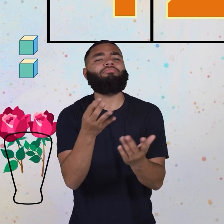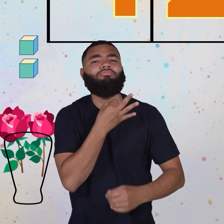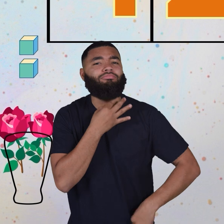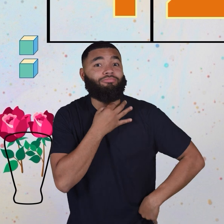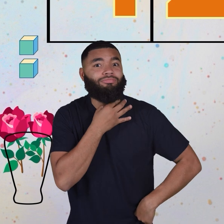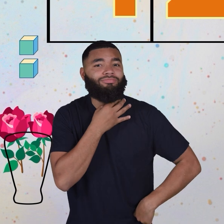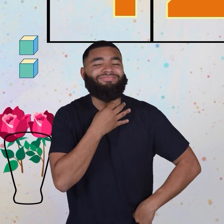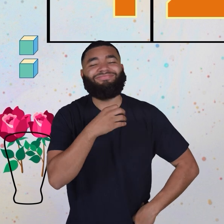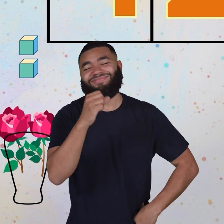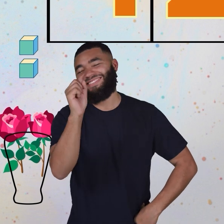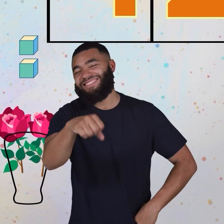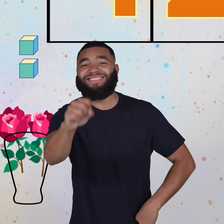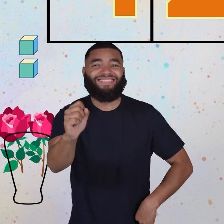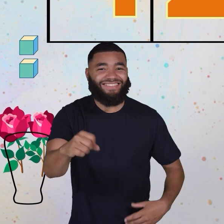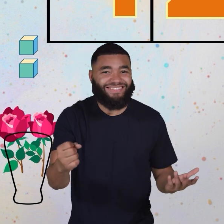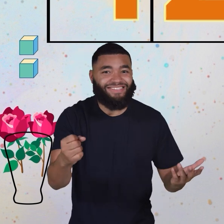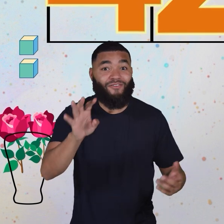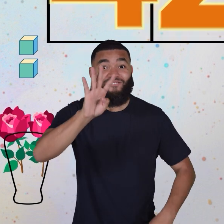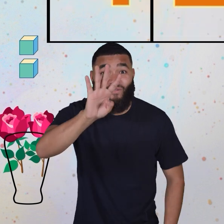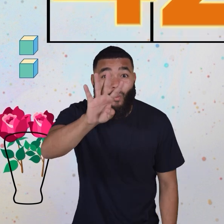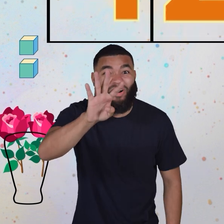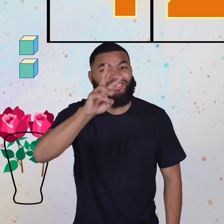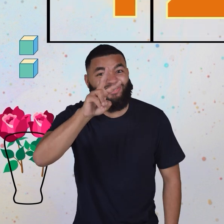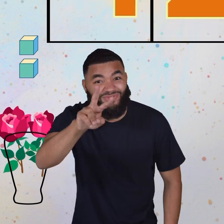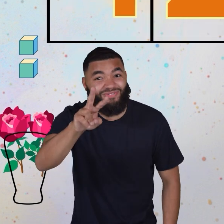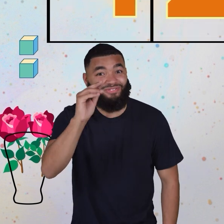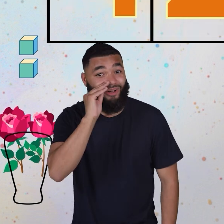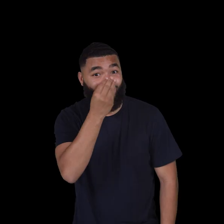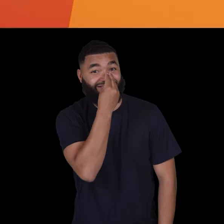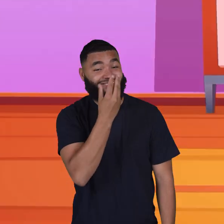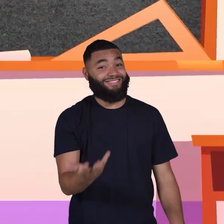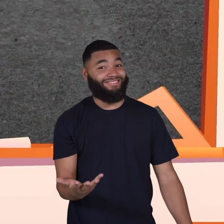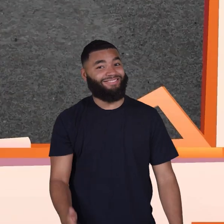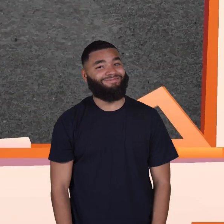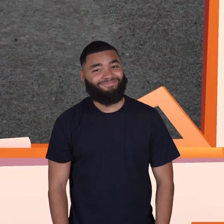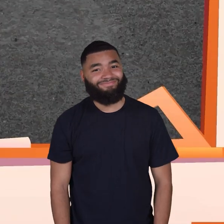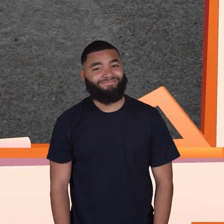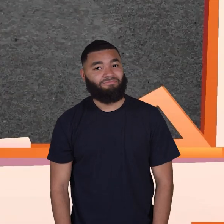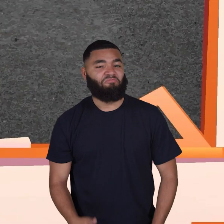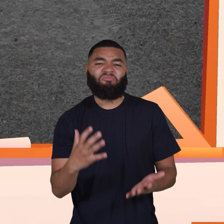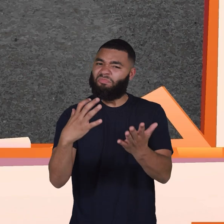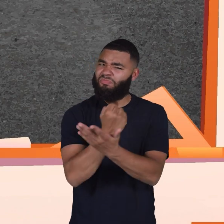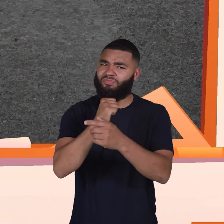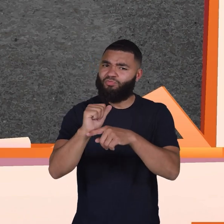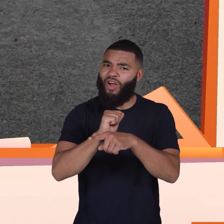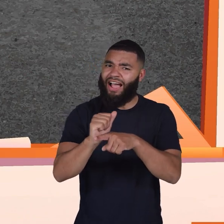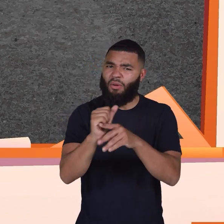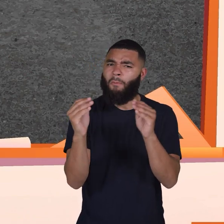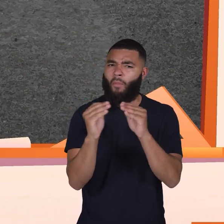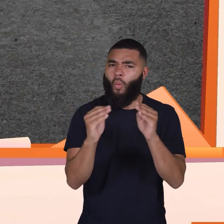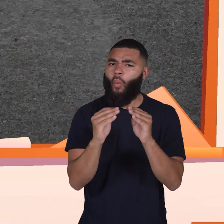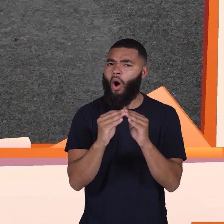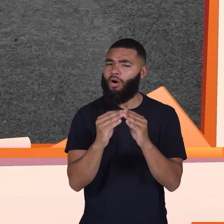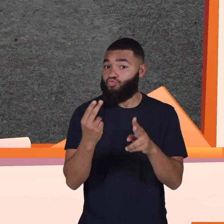That's right! There are forty-two. Let's practice a few more numbers using our trusty cubes.